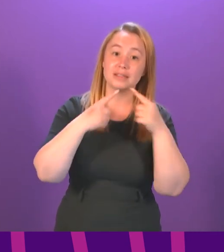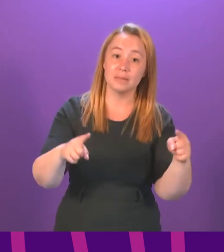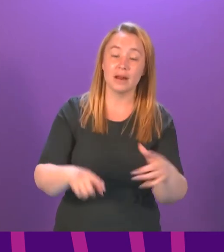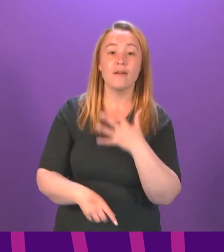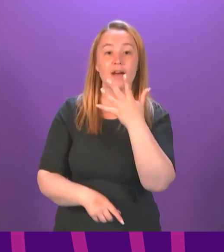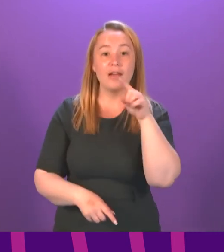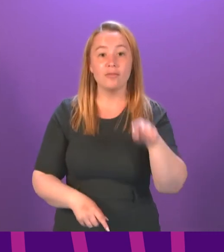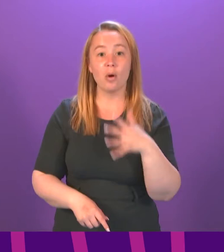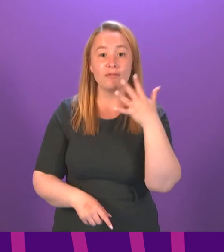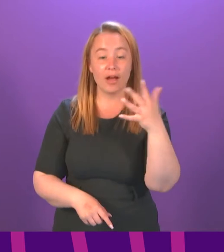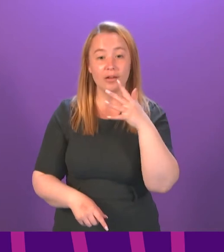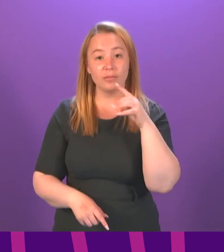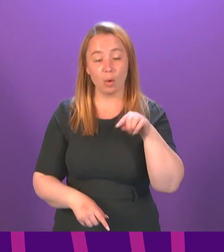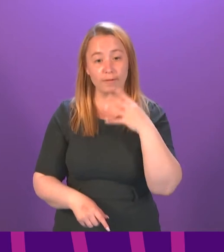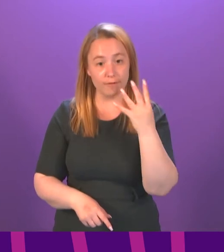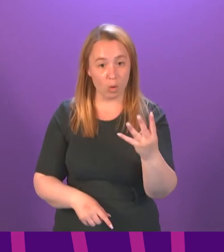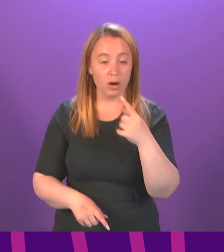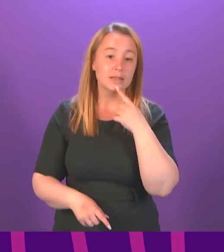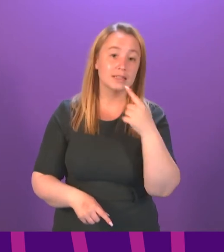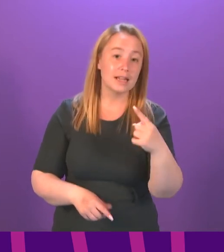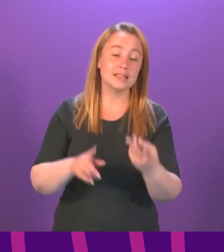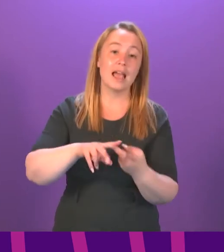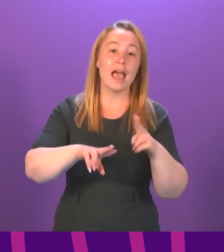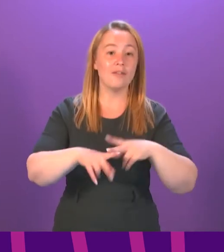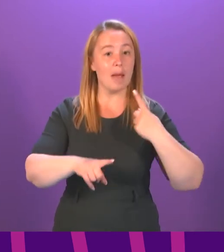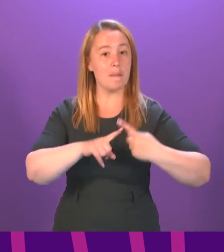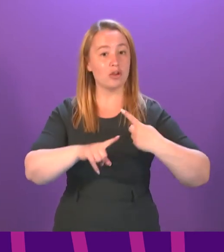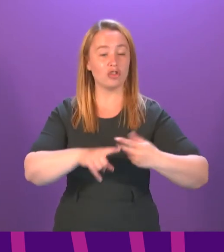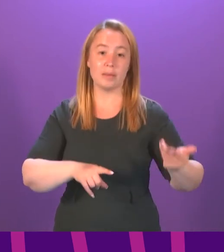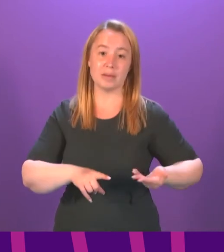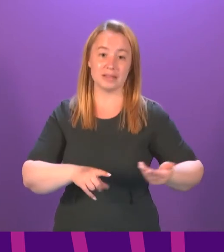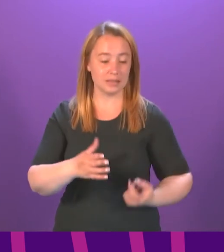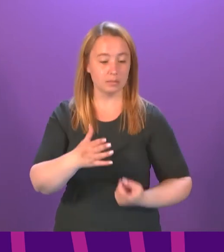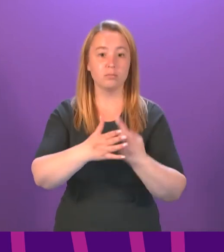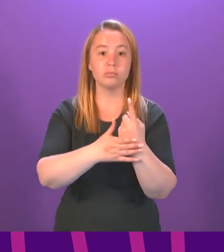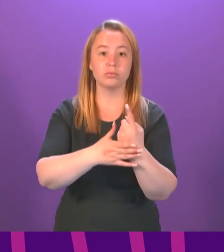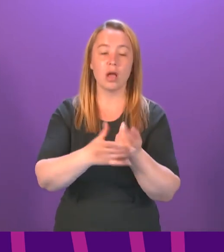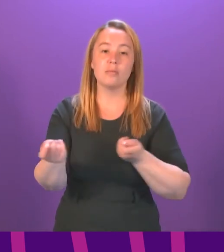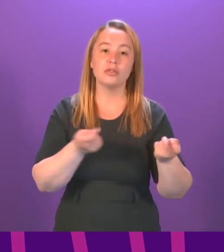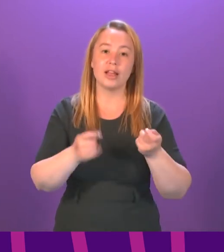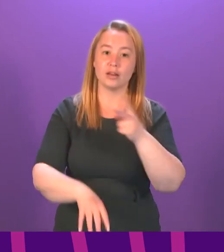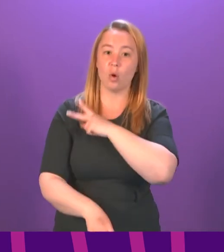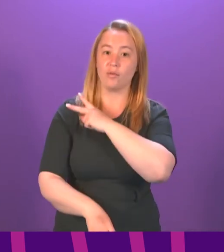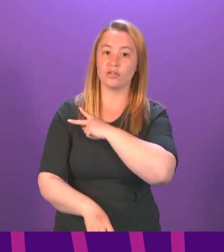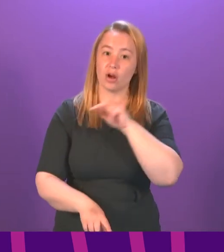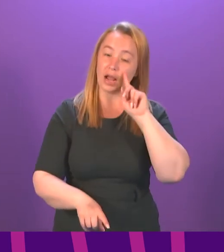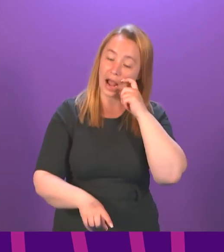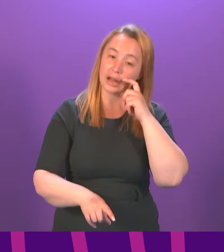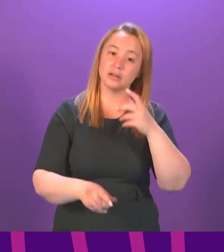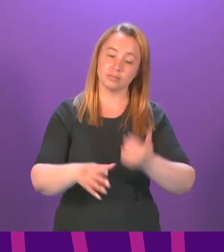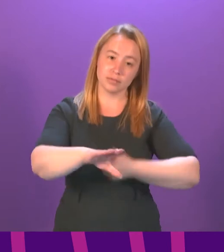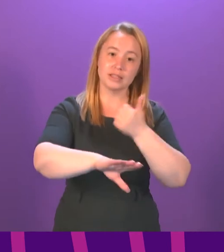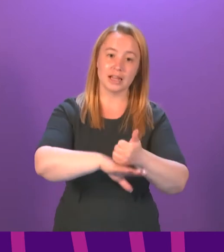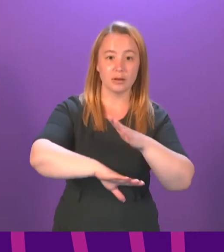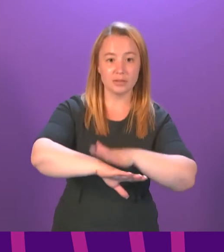.4 makes clear that should emergency business arrive, the presiding officer may allow that that business be taken and make necessary